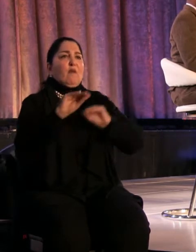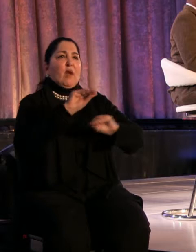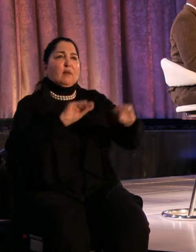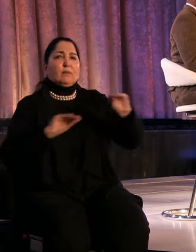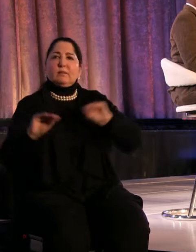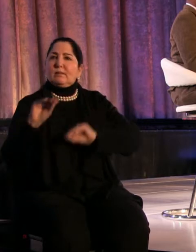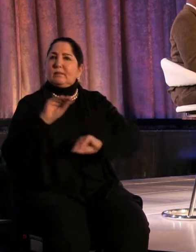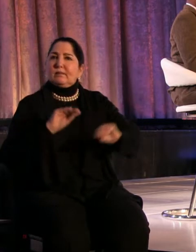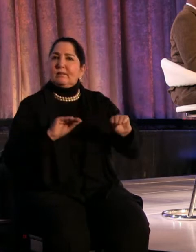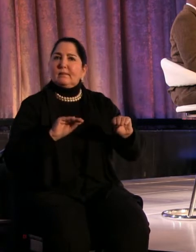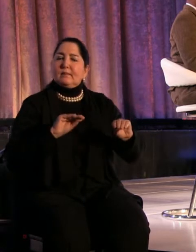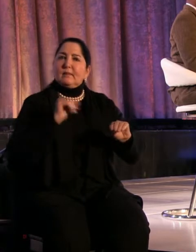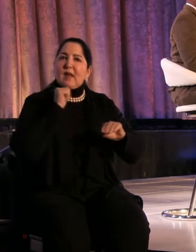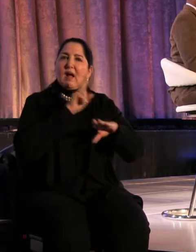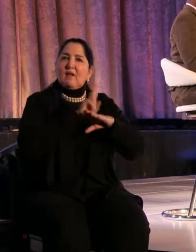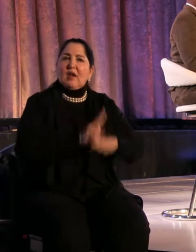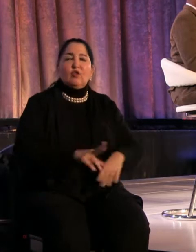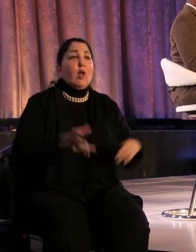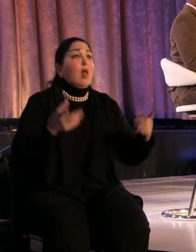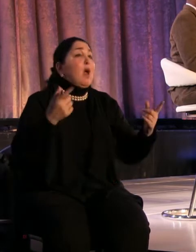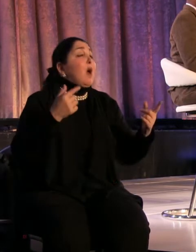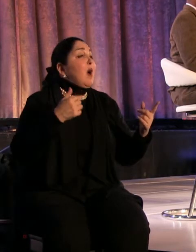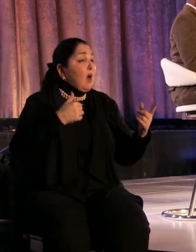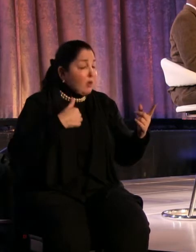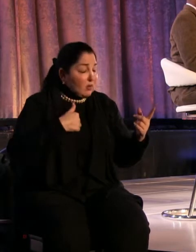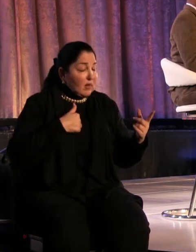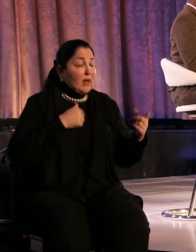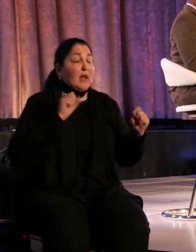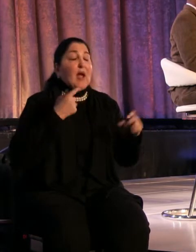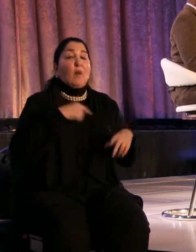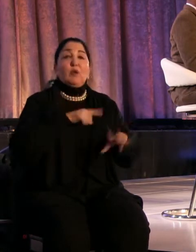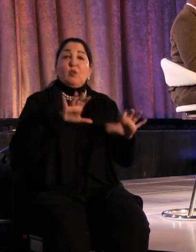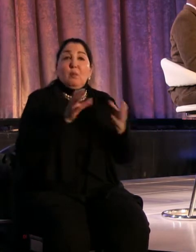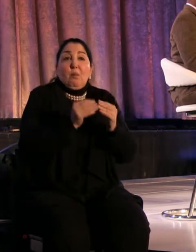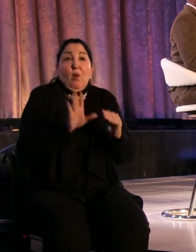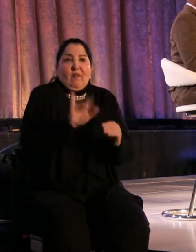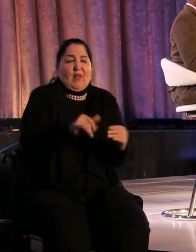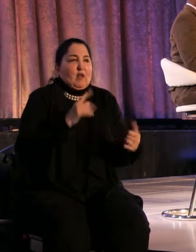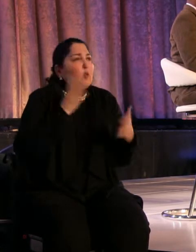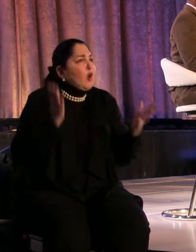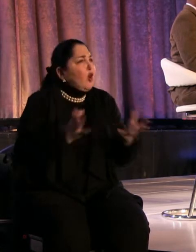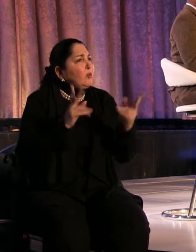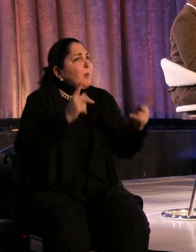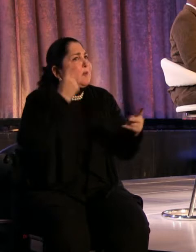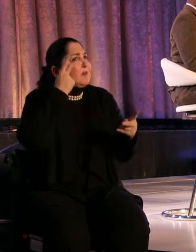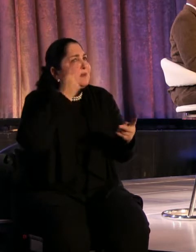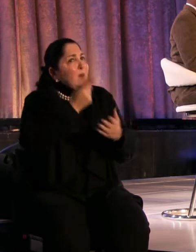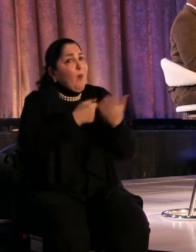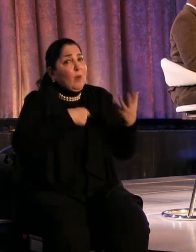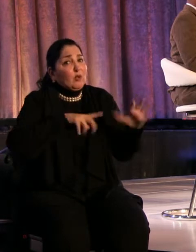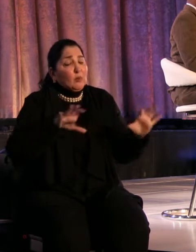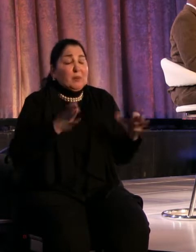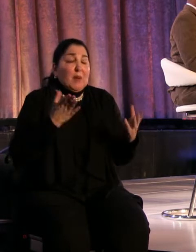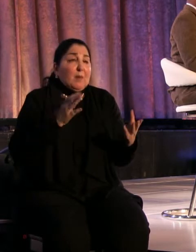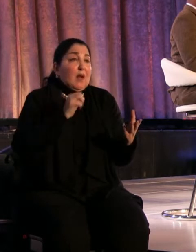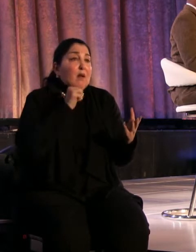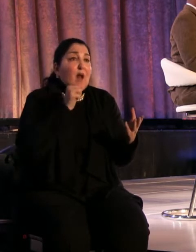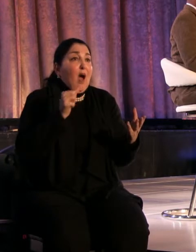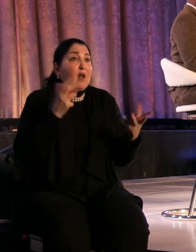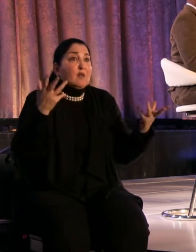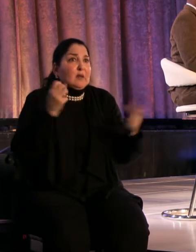of that to encourage other people to see that what we're doing maybe is not so